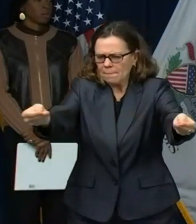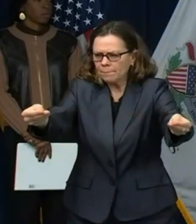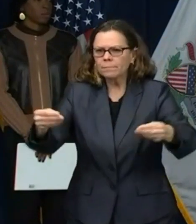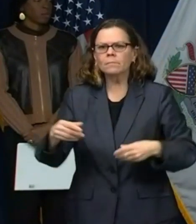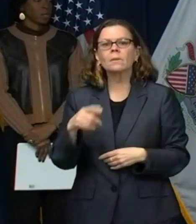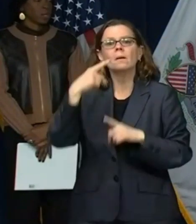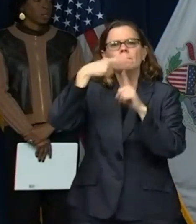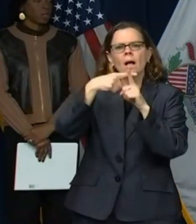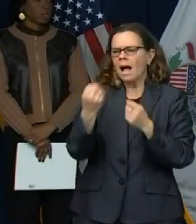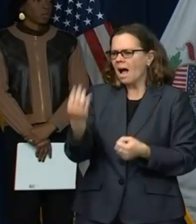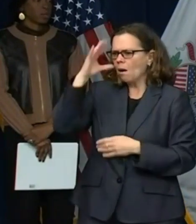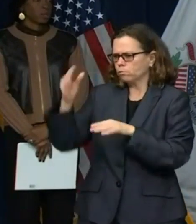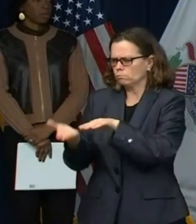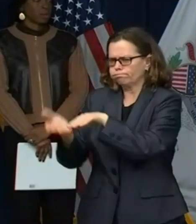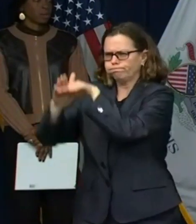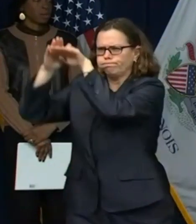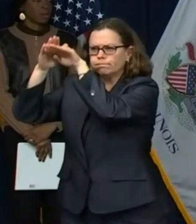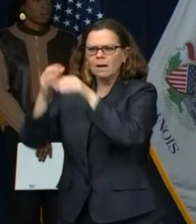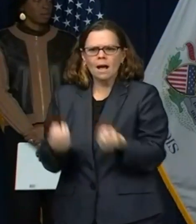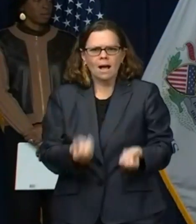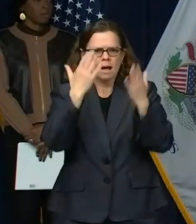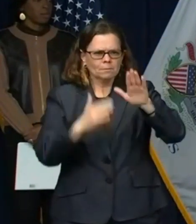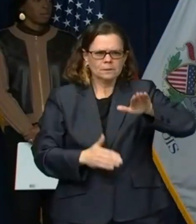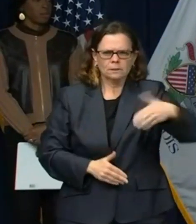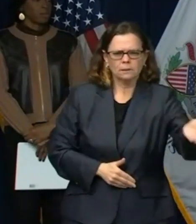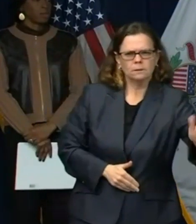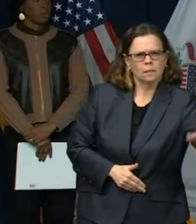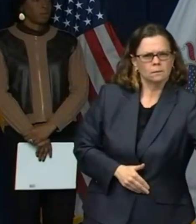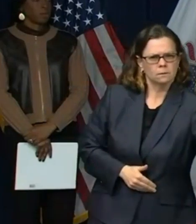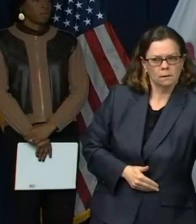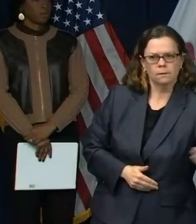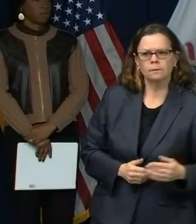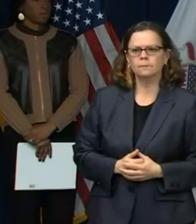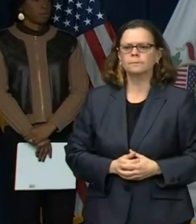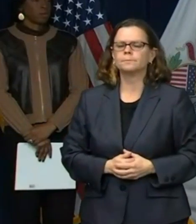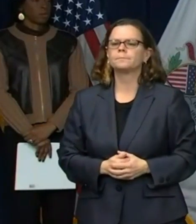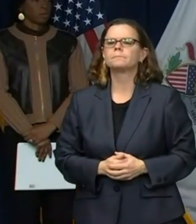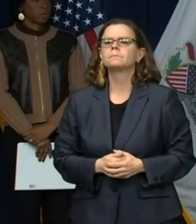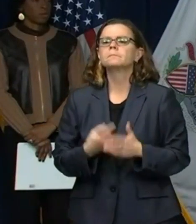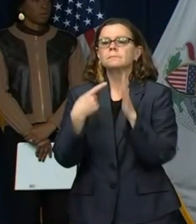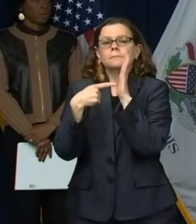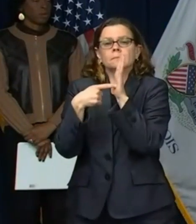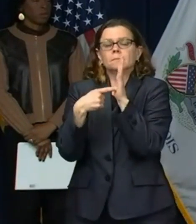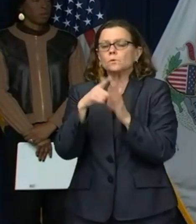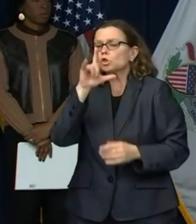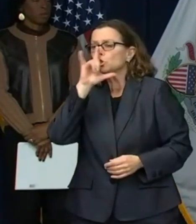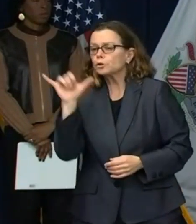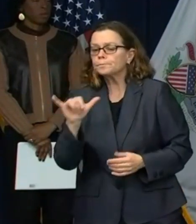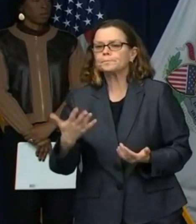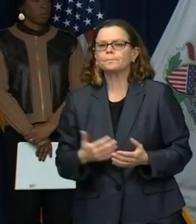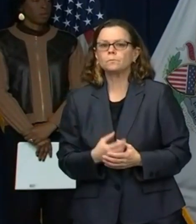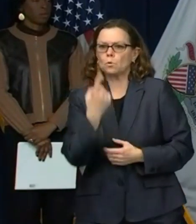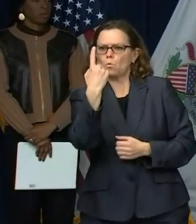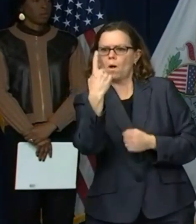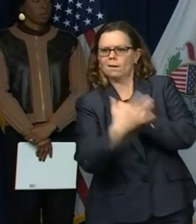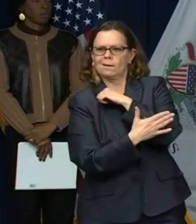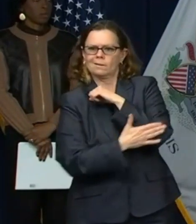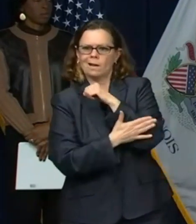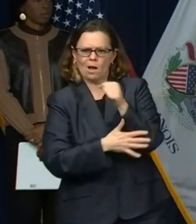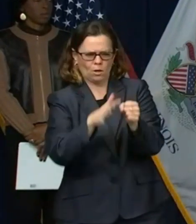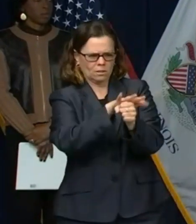uh, are doubling very frequently. And, and in fact, there are in Illinois, uh, infection rates in certain counties